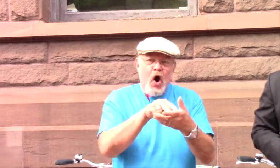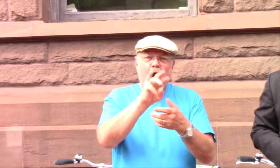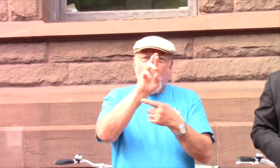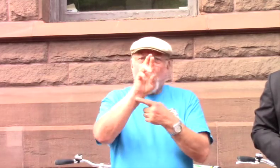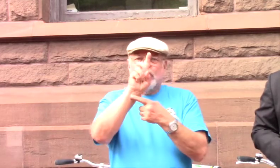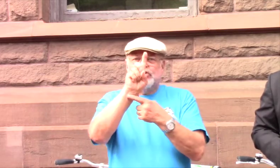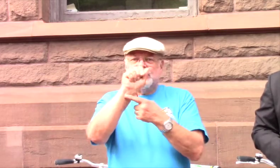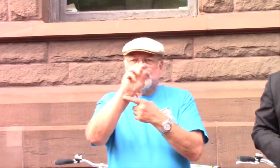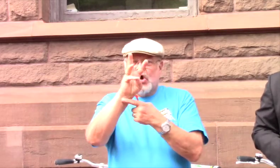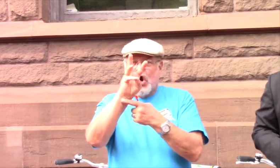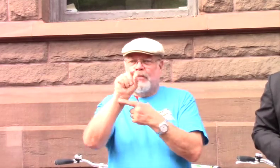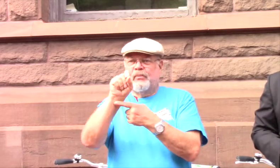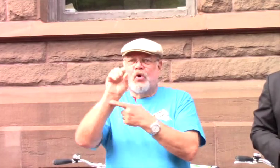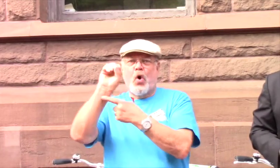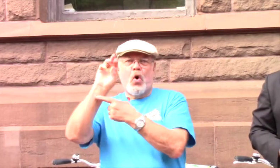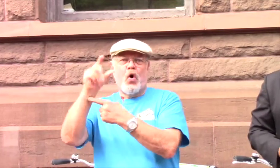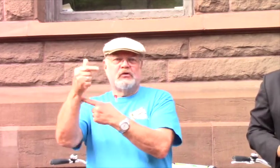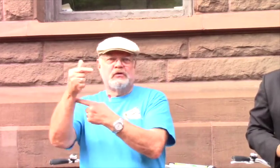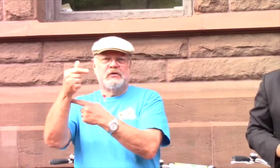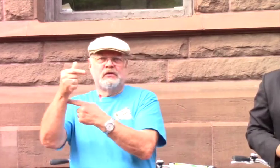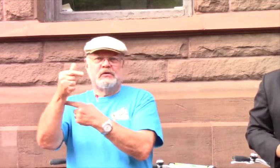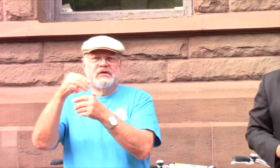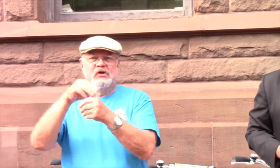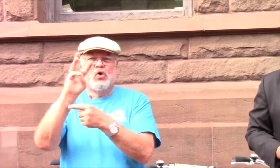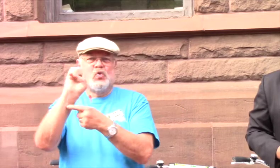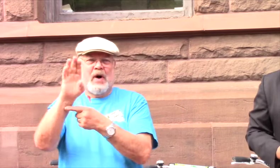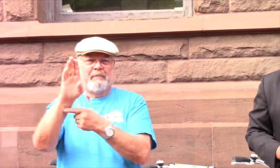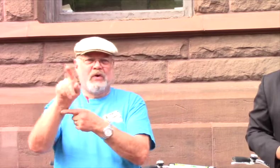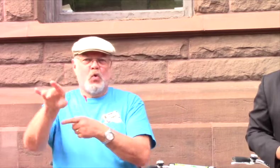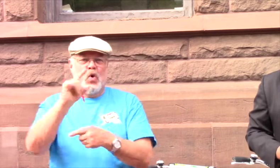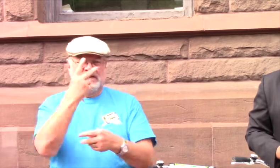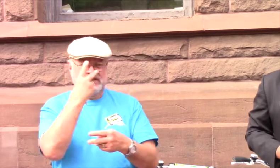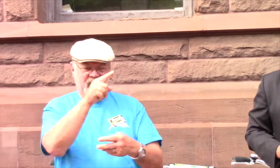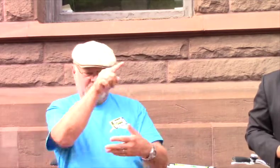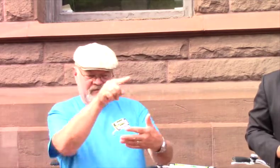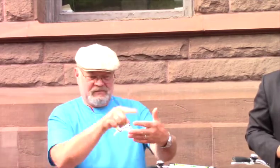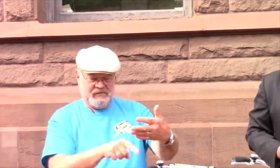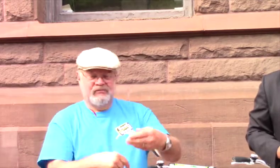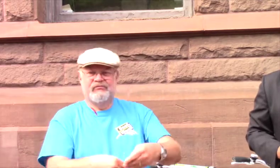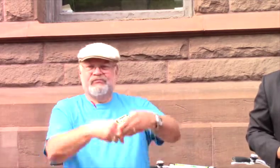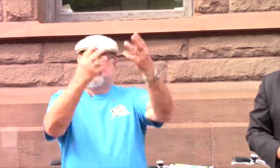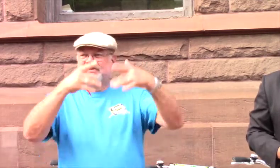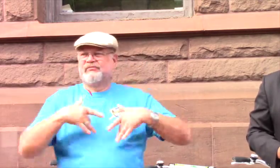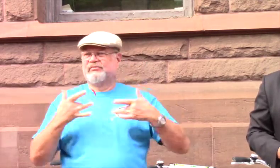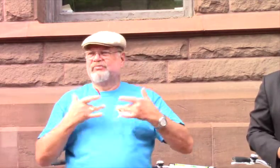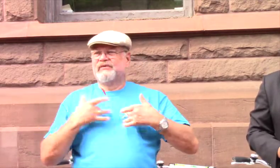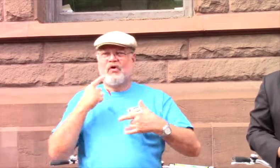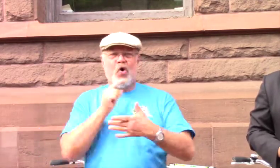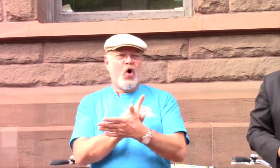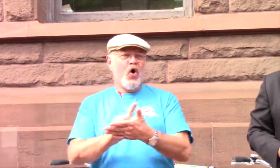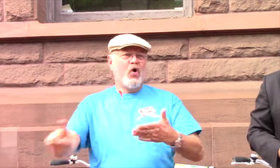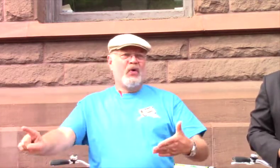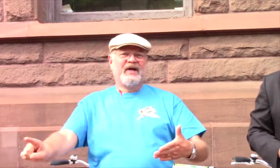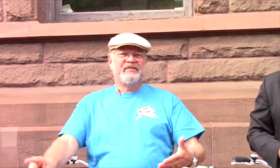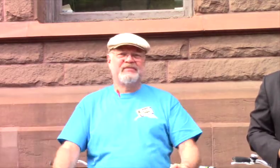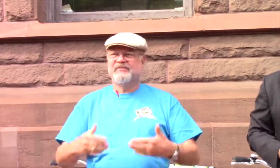to look at our website to see the list of events that are going on all week.